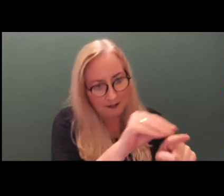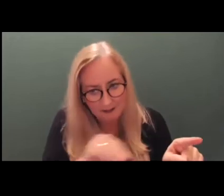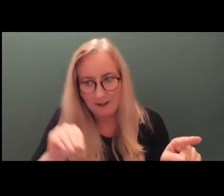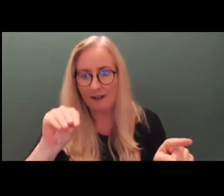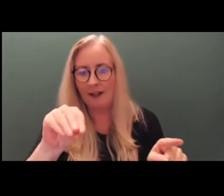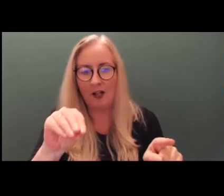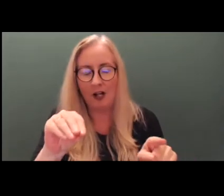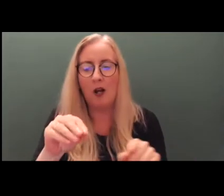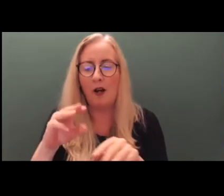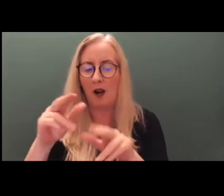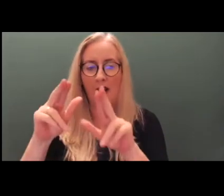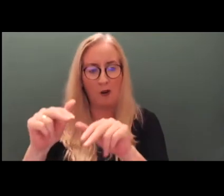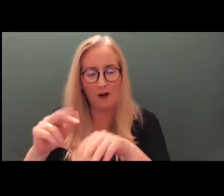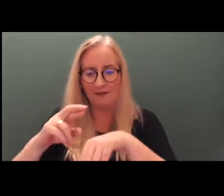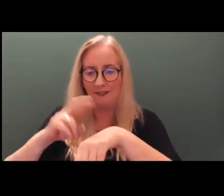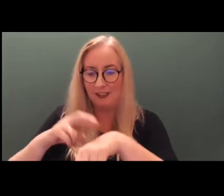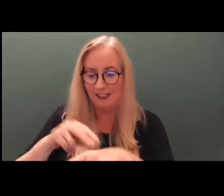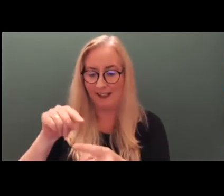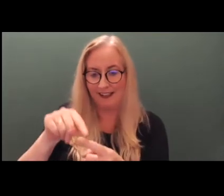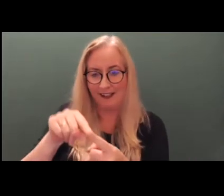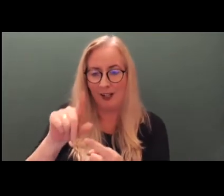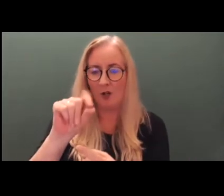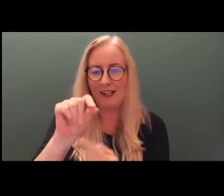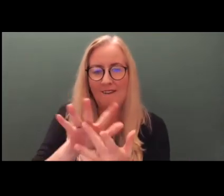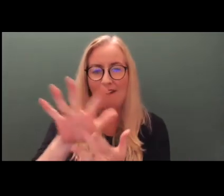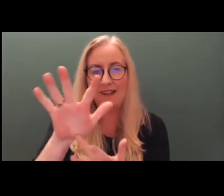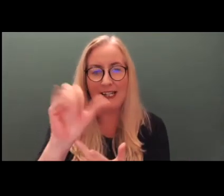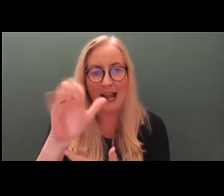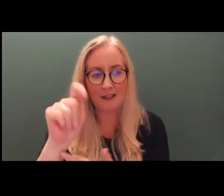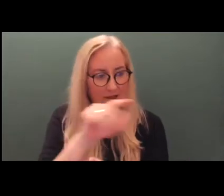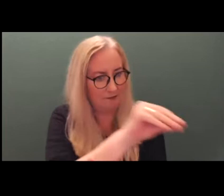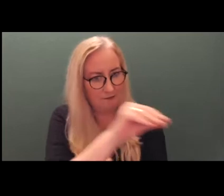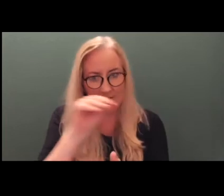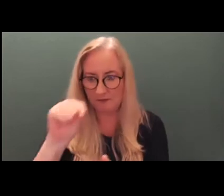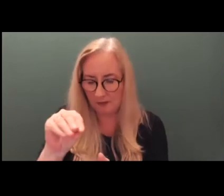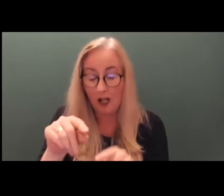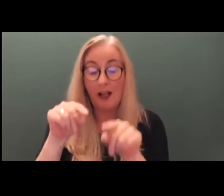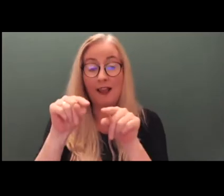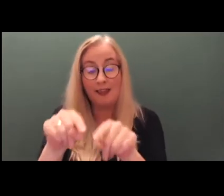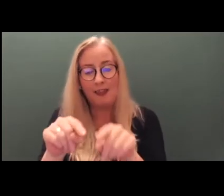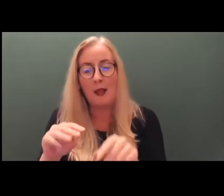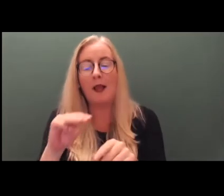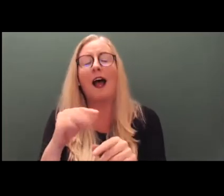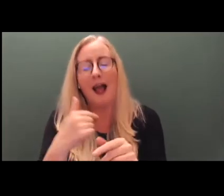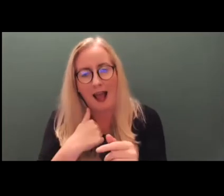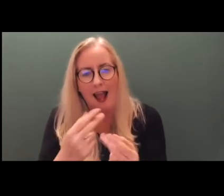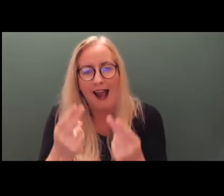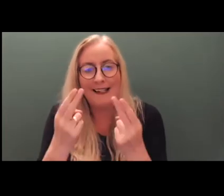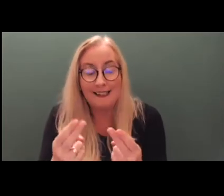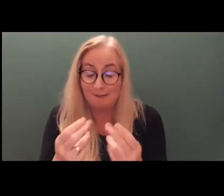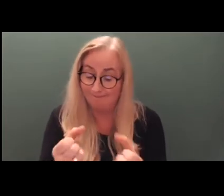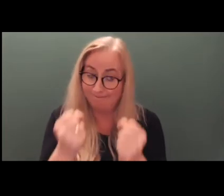provided for in the 2015 Act. And in doing so, I need to stress